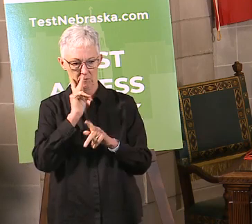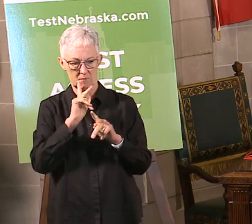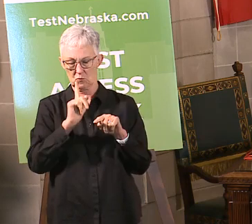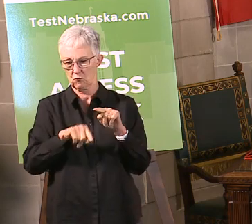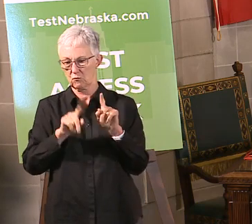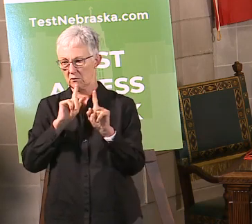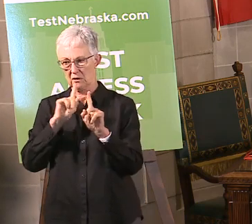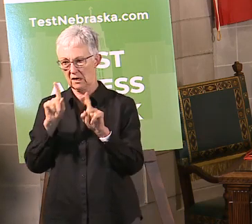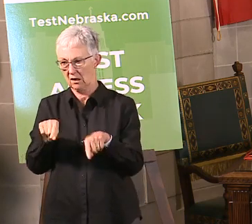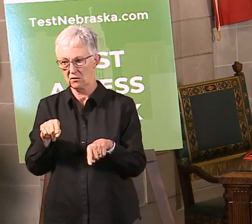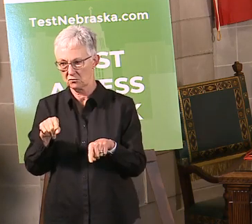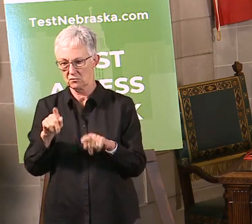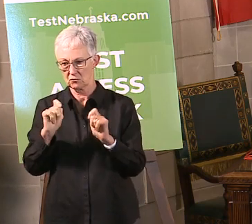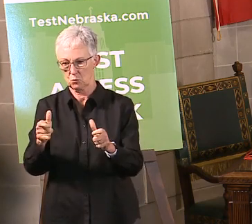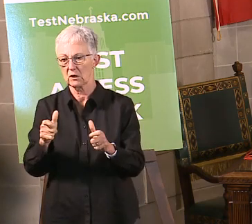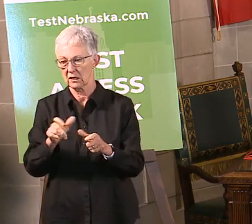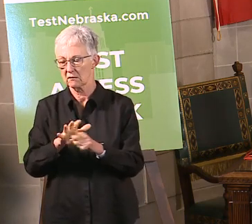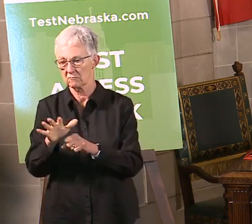us.